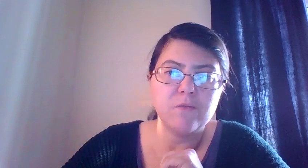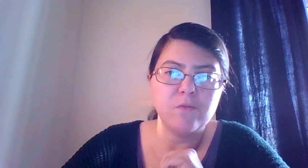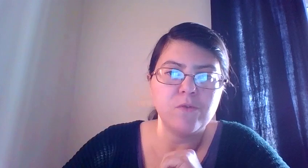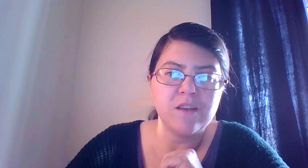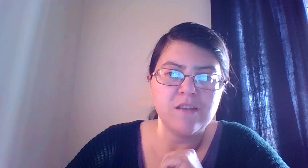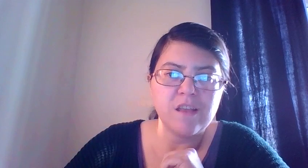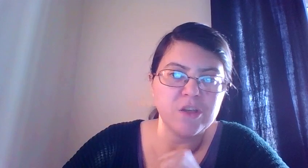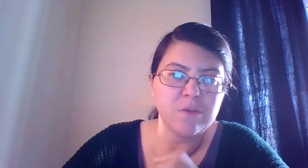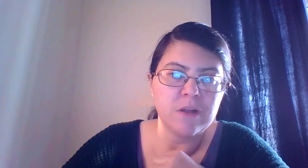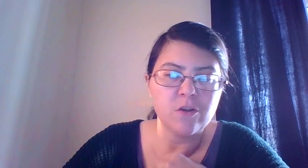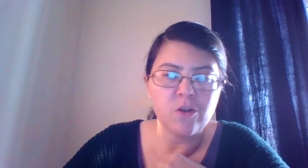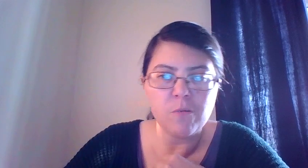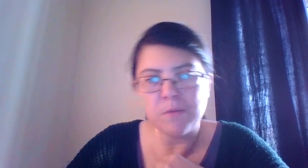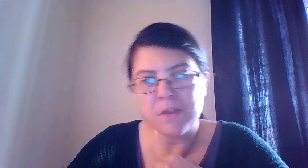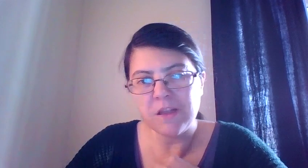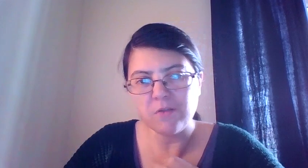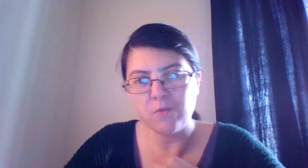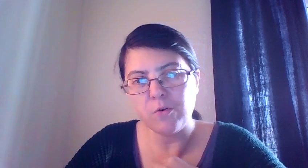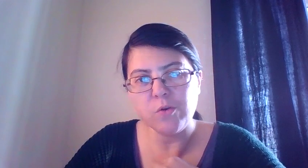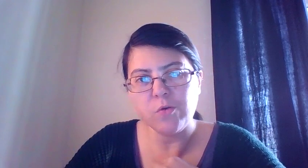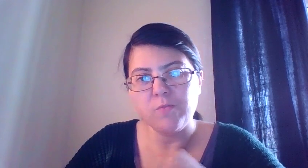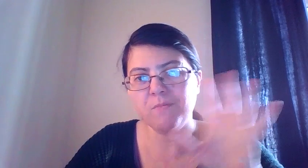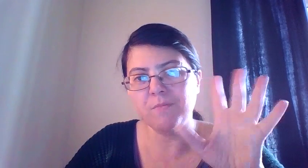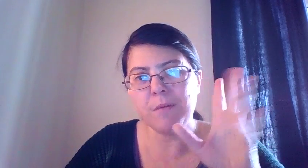to duniazad at gmail.com. I'd be delighted to work with you. Bye-bye.